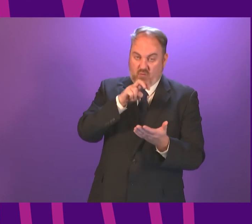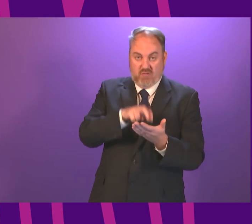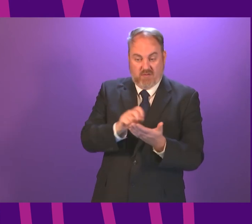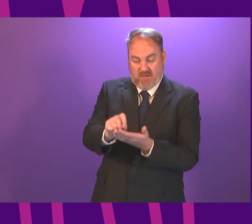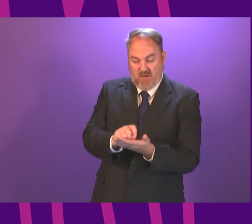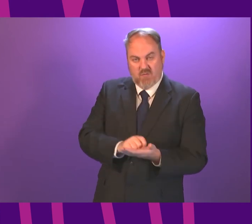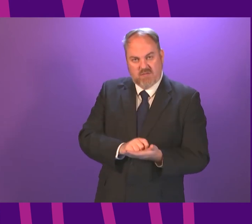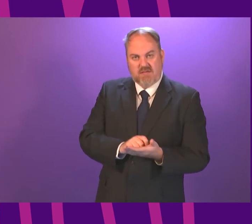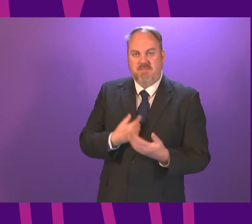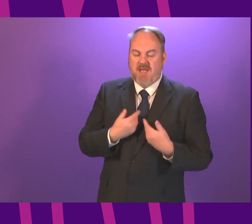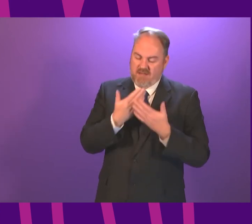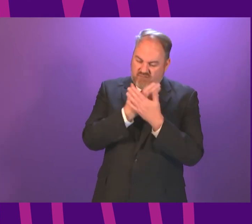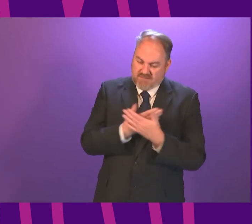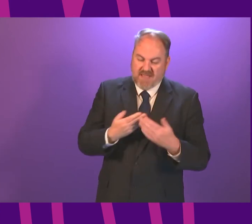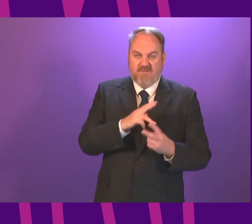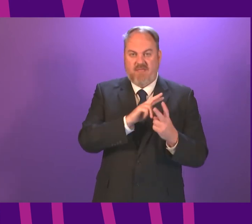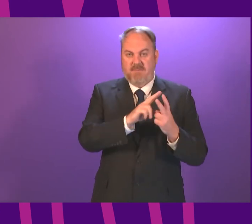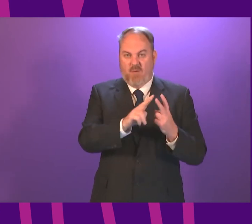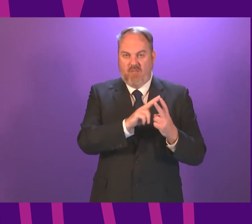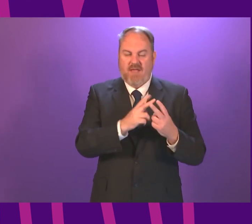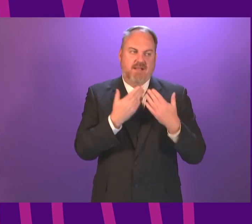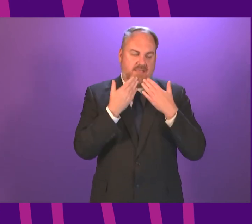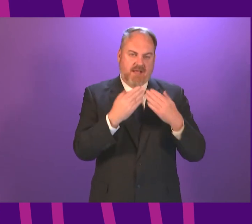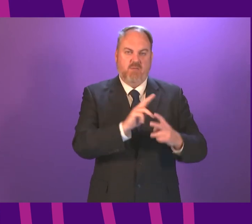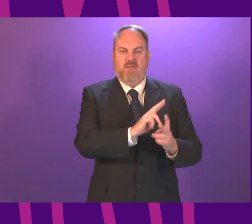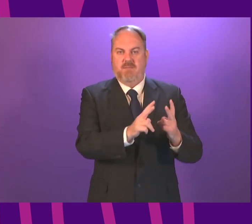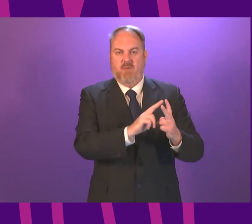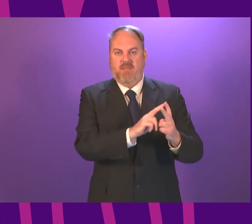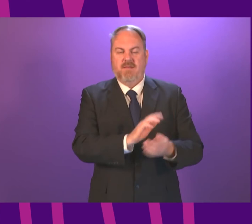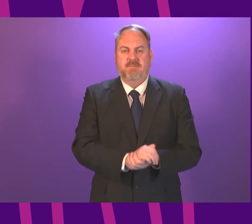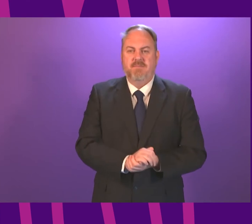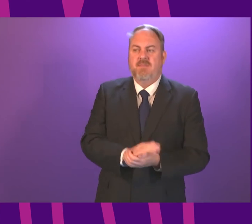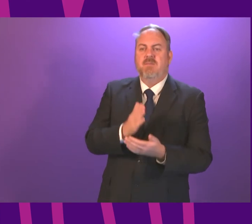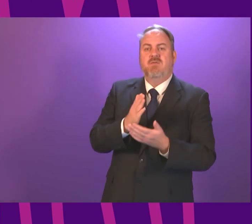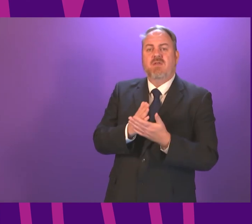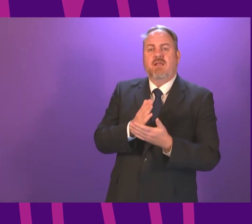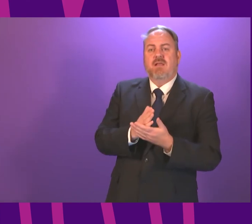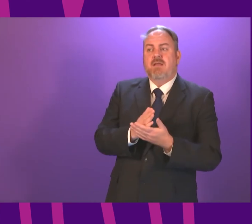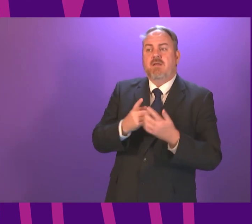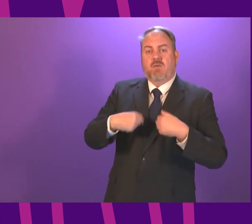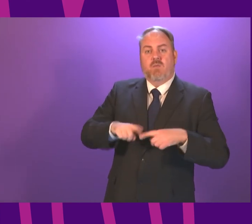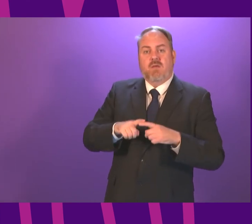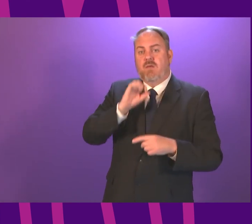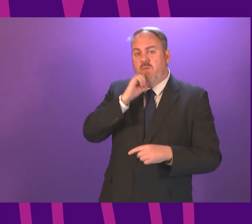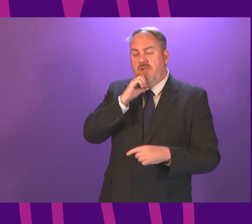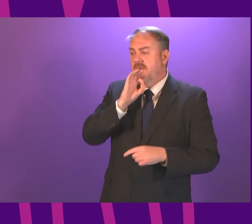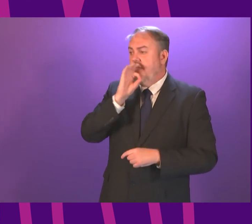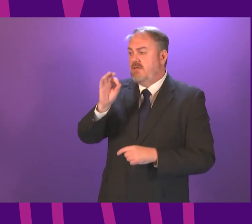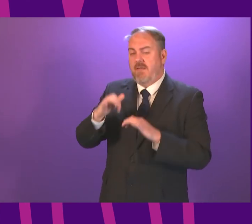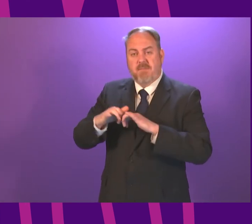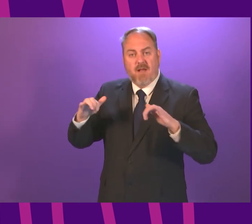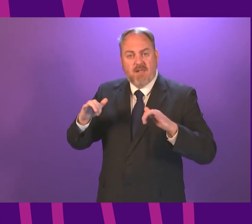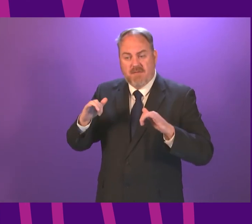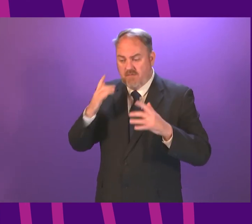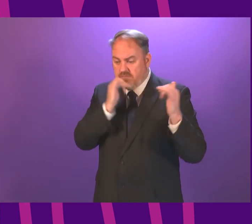and gratitude and respect for both of them. The Government will put nominations for new law officers to Parliament for approval shortly.